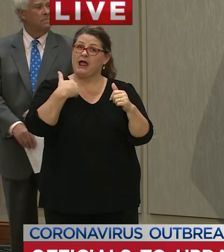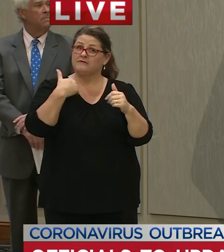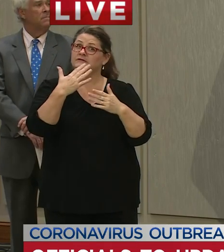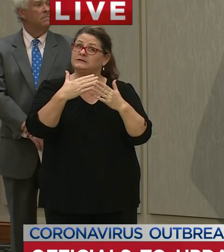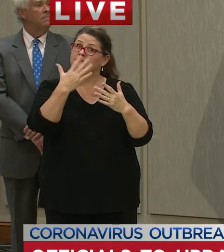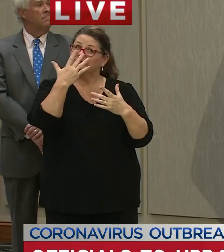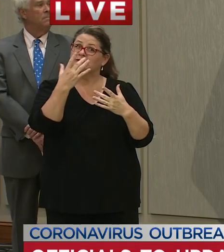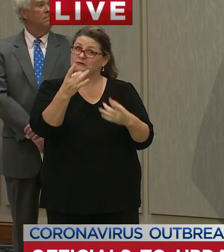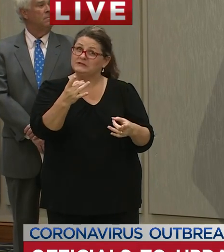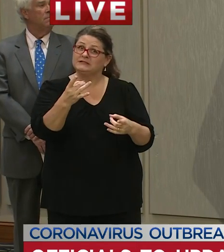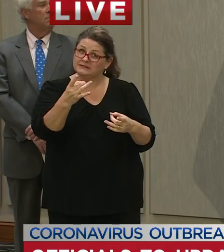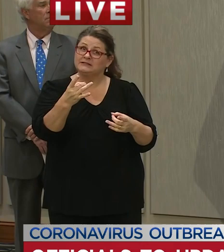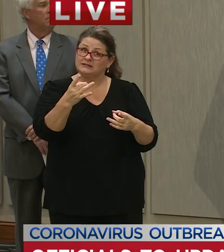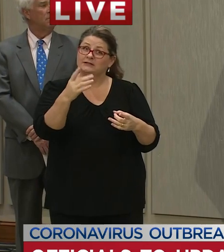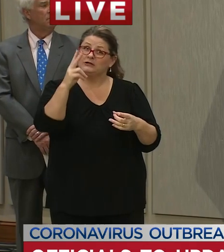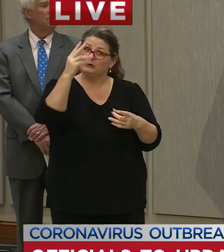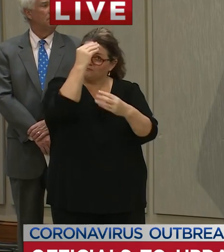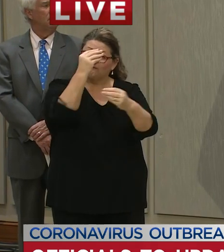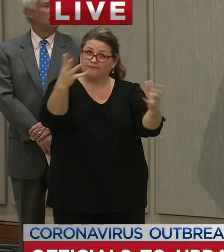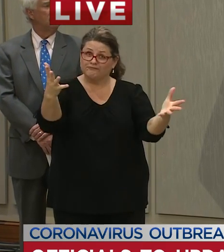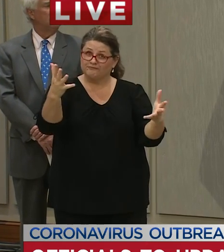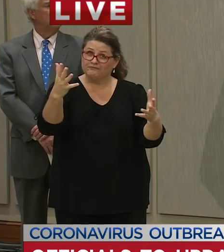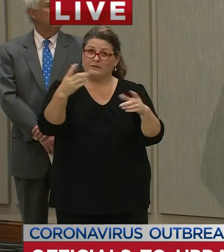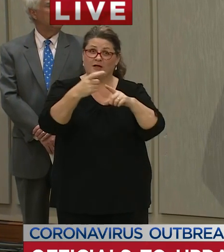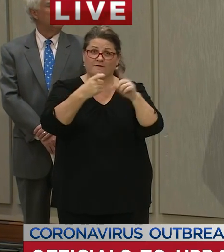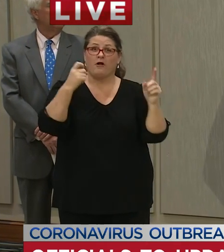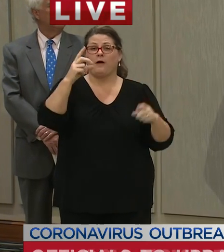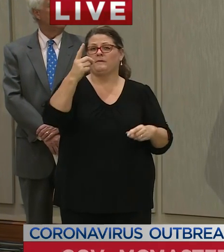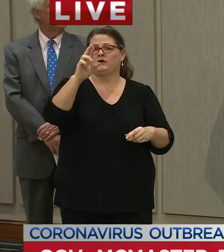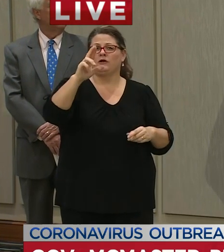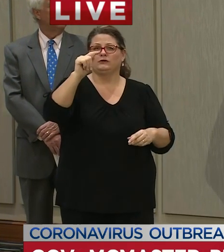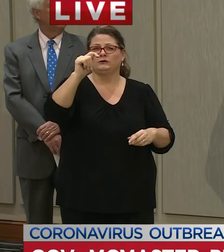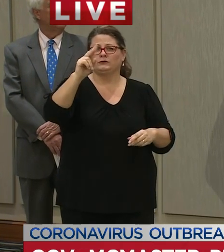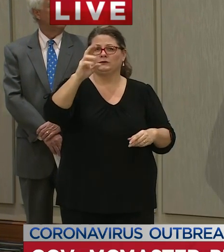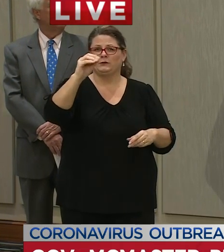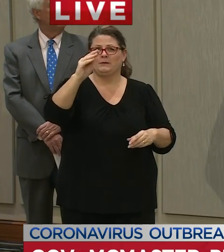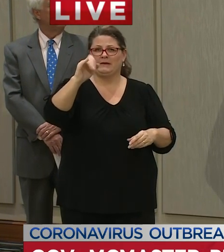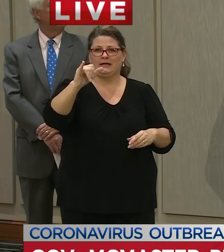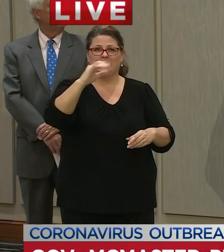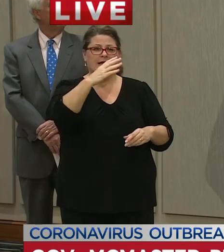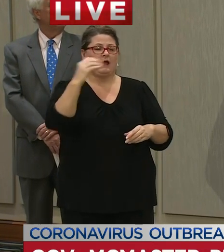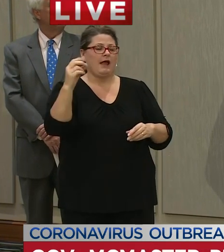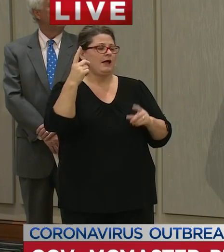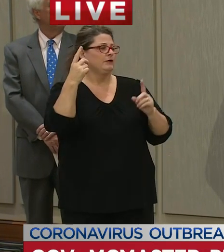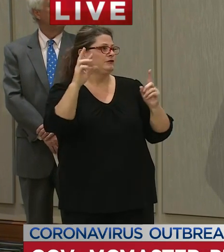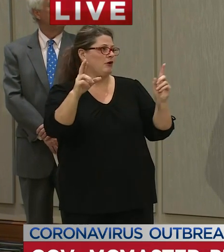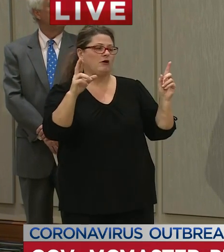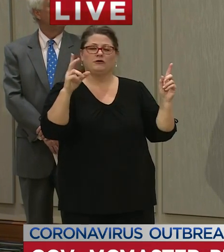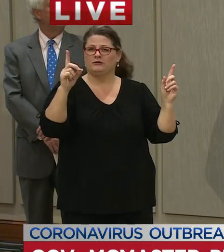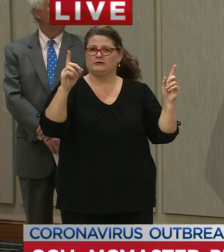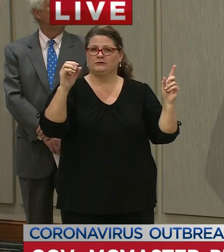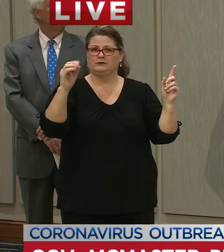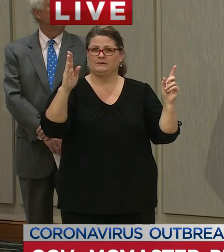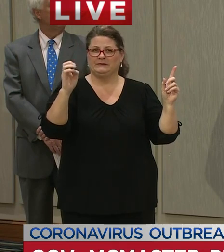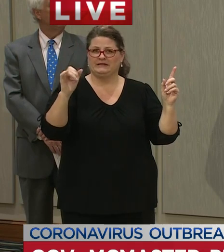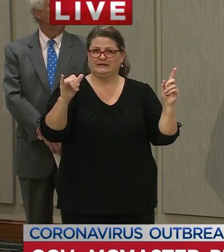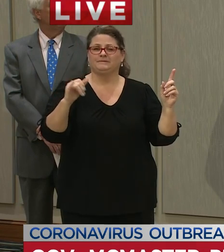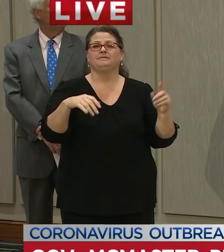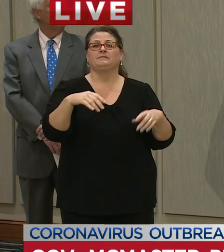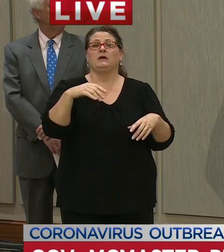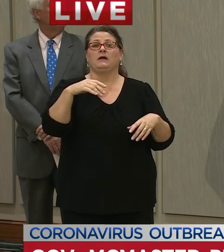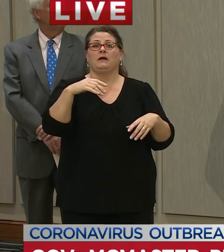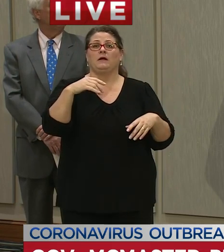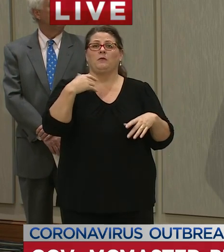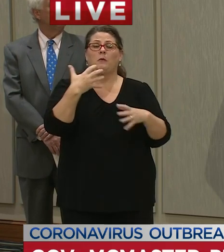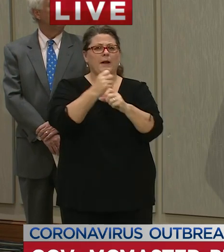remarks and details by Dr. Toomey and Dr. Doovey but this is a part of our effort